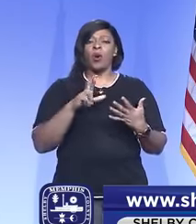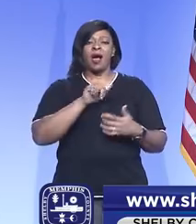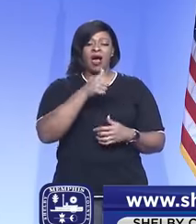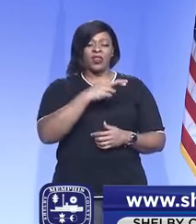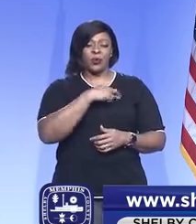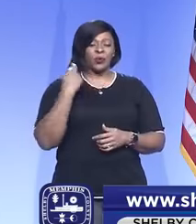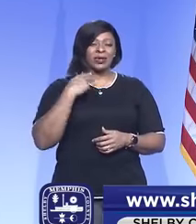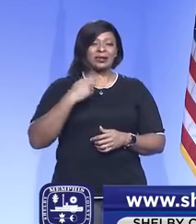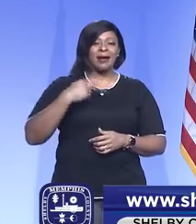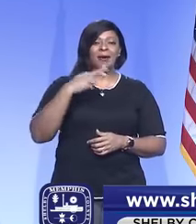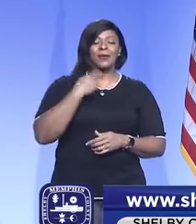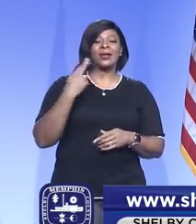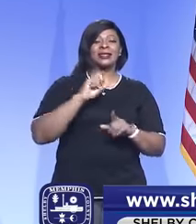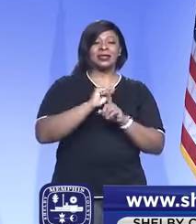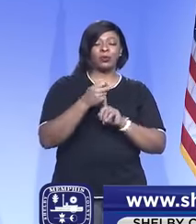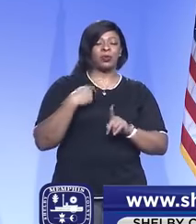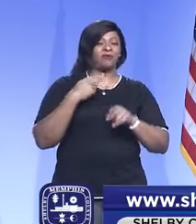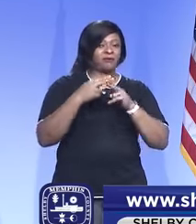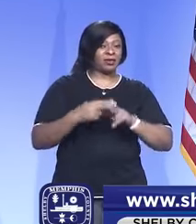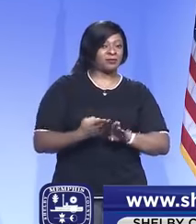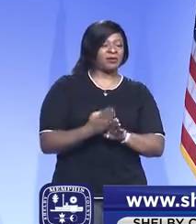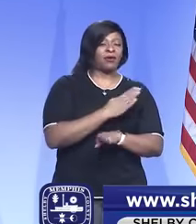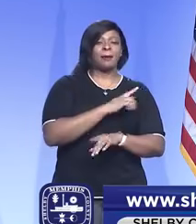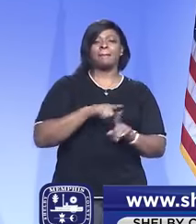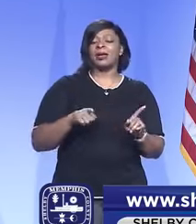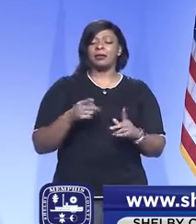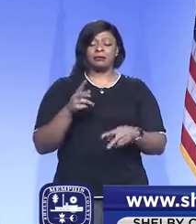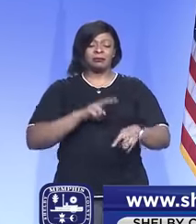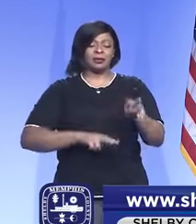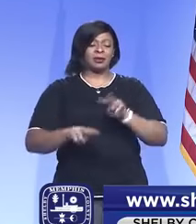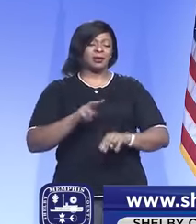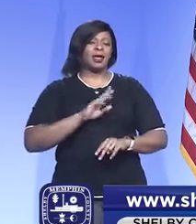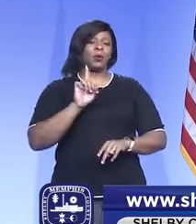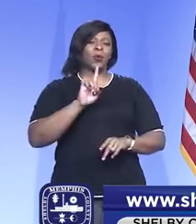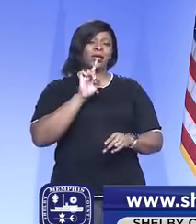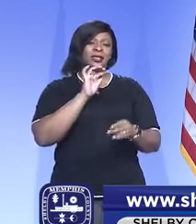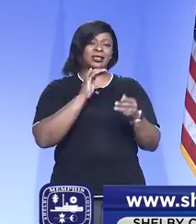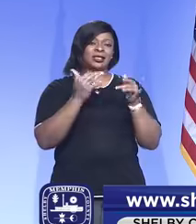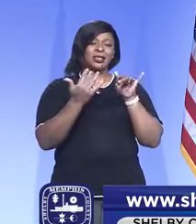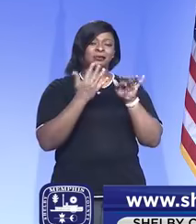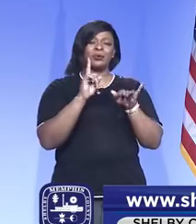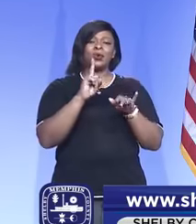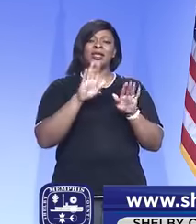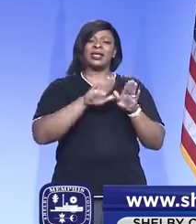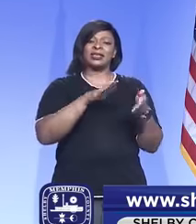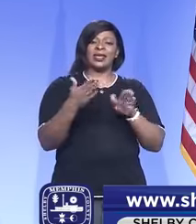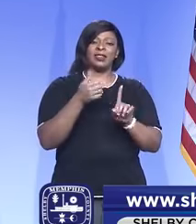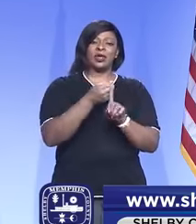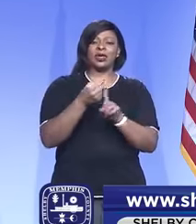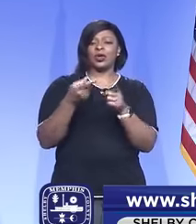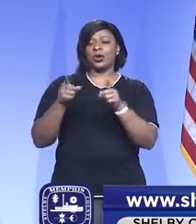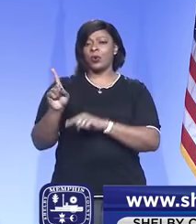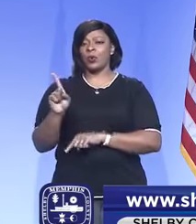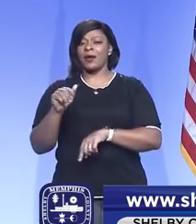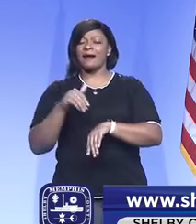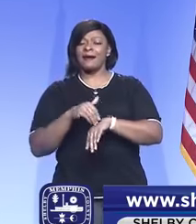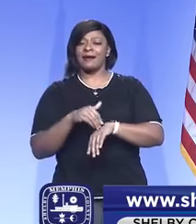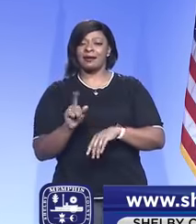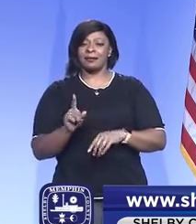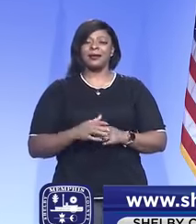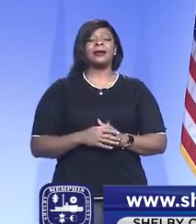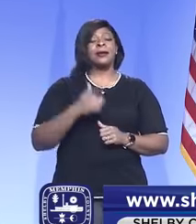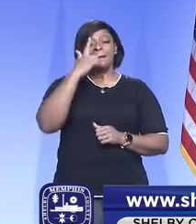have commented on many times, but also just looking at the distribution of deaths over time. What we know now,